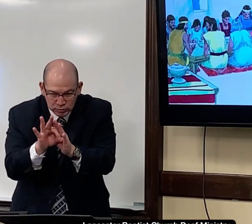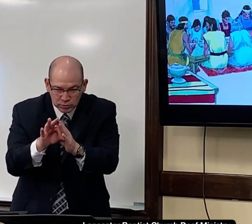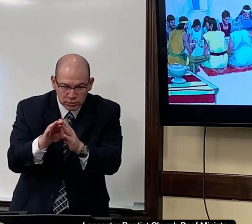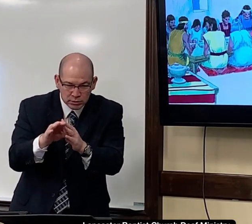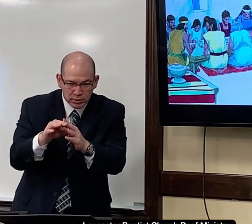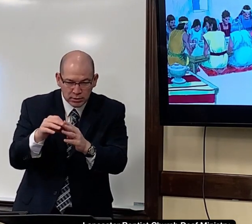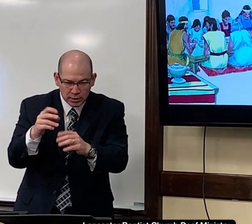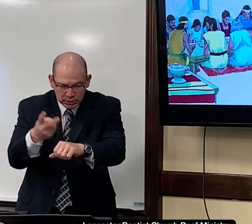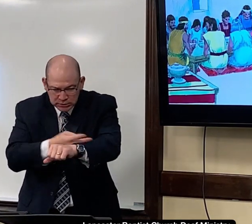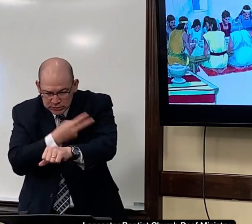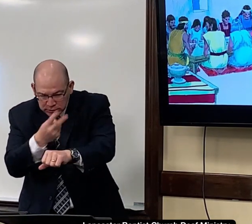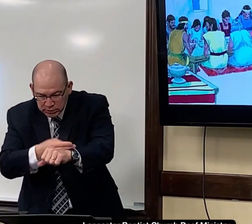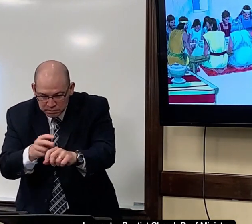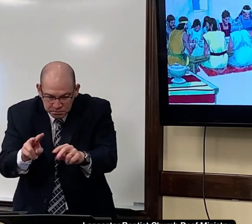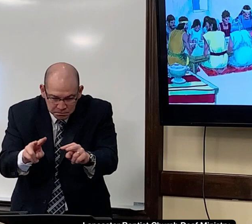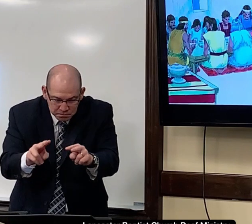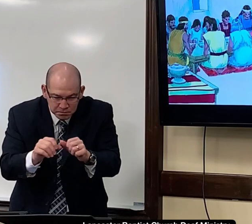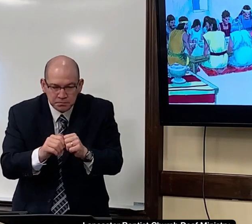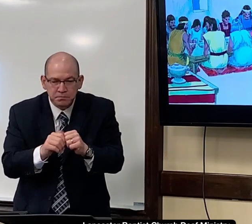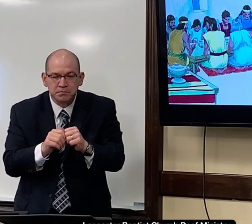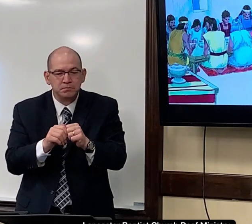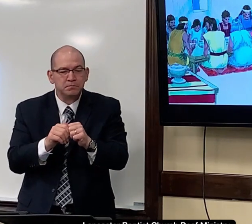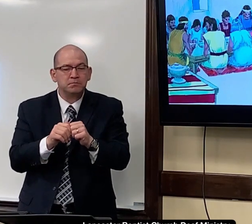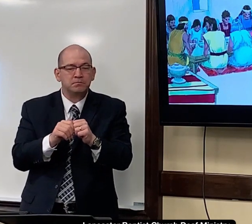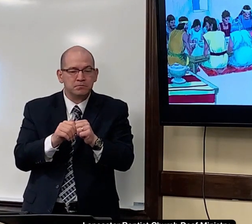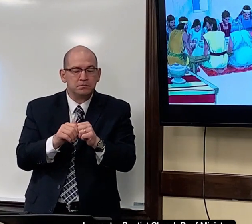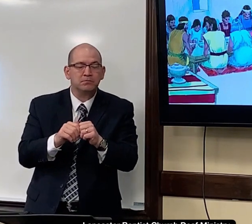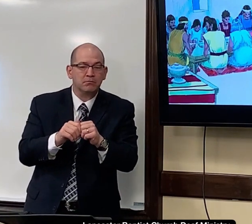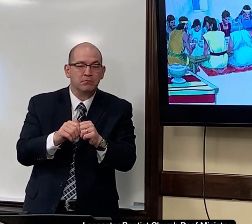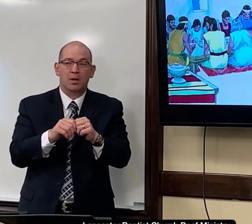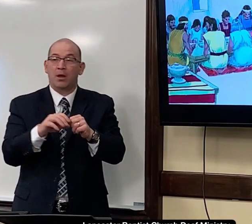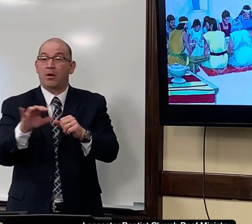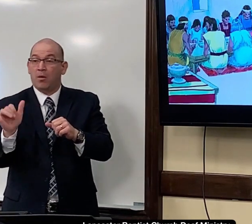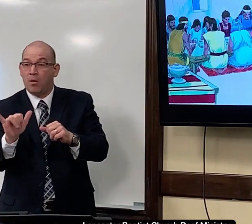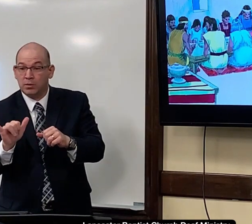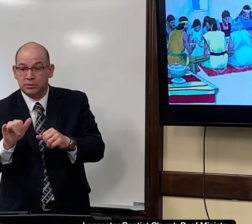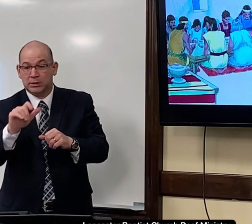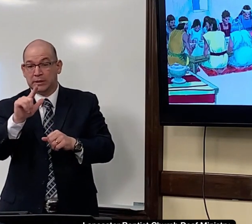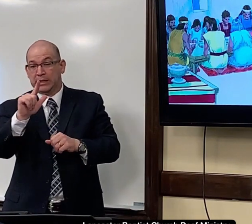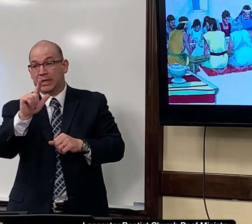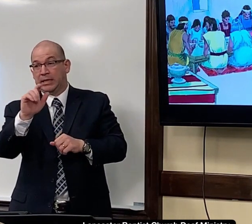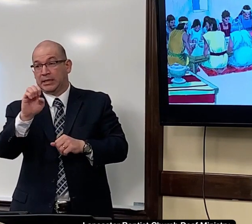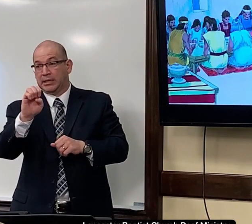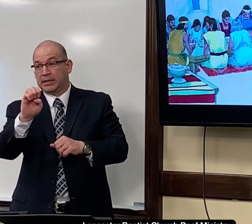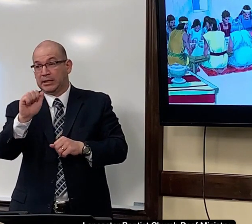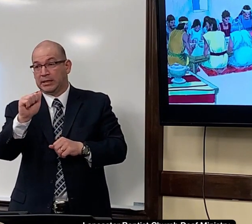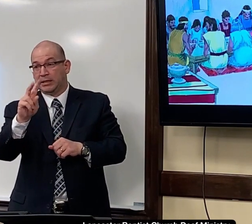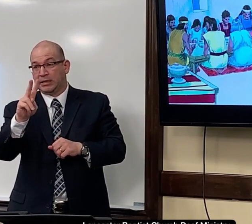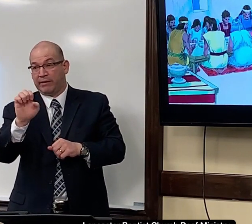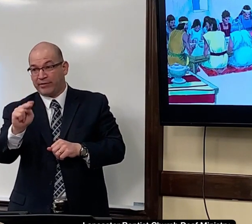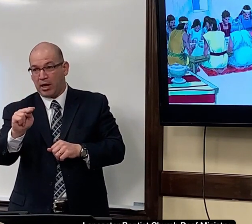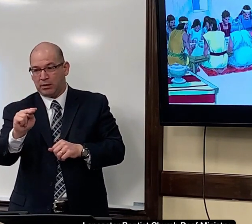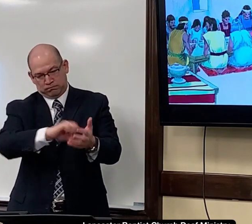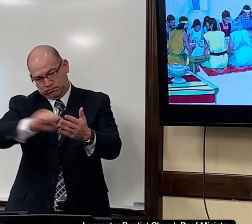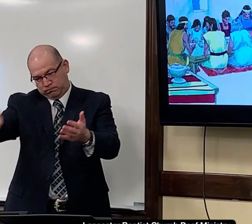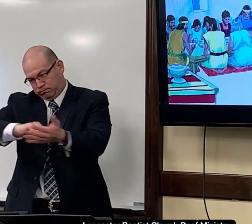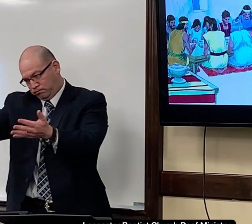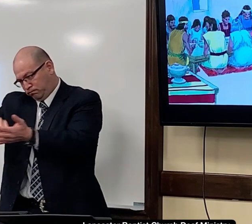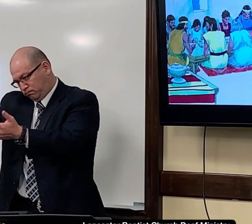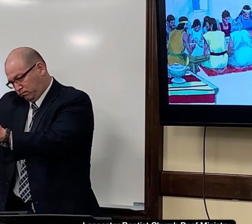And think about the two weeks where the lamb was chosen. They observe the lamb also. So, all the